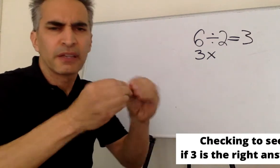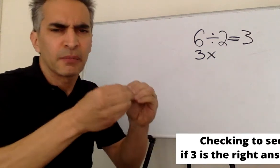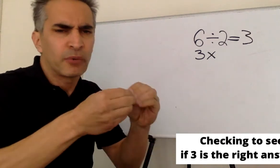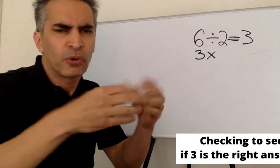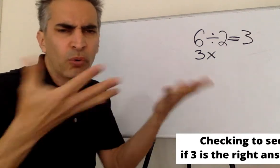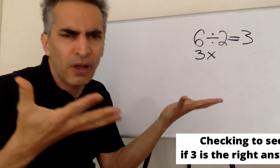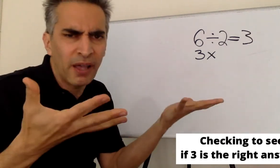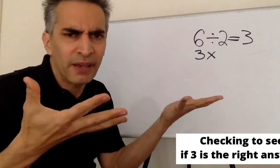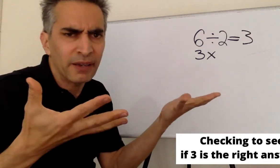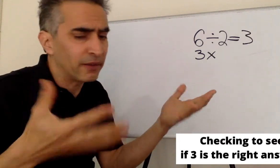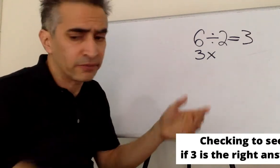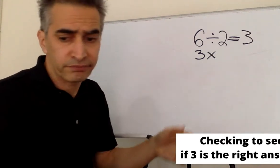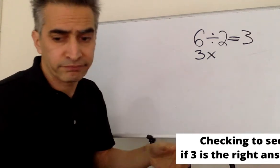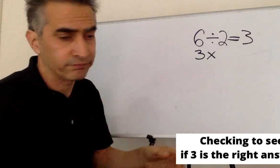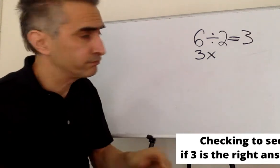Next, what number do we use?